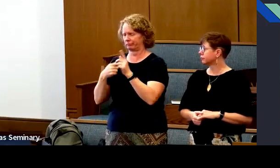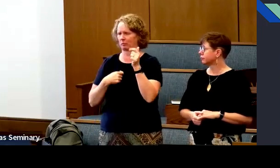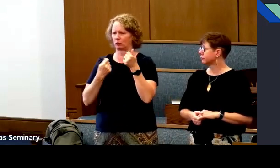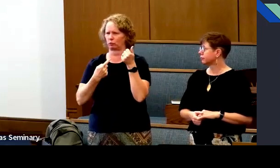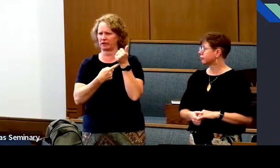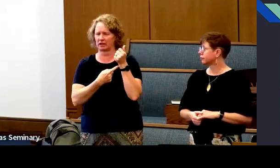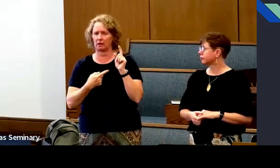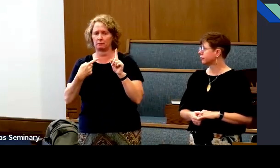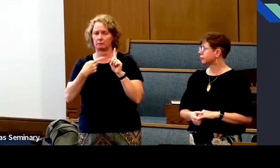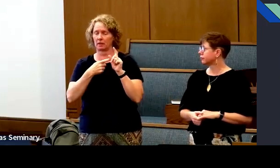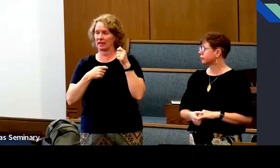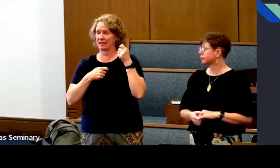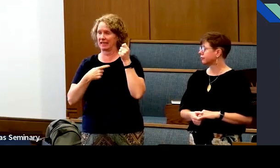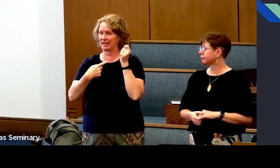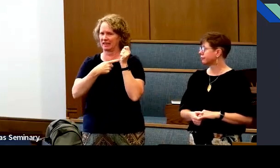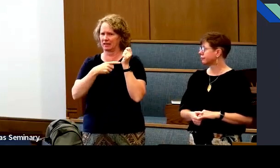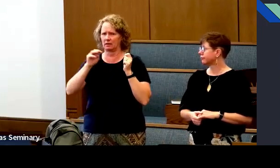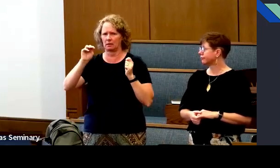just an example.